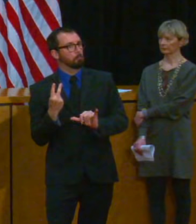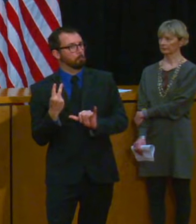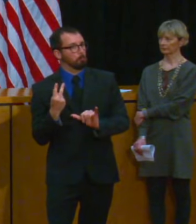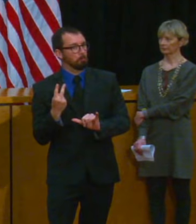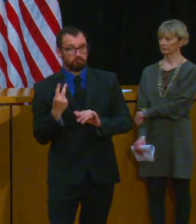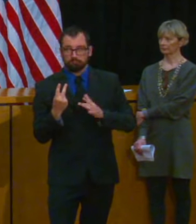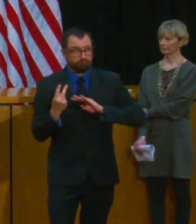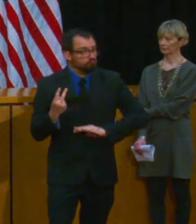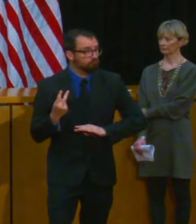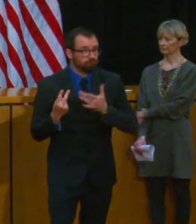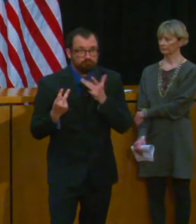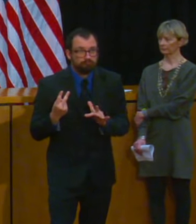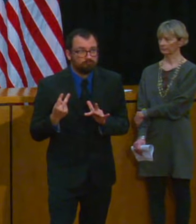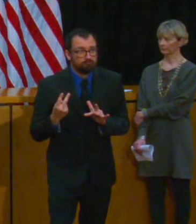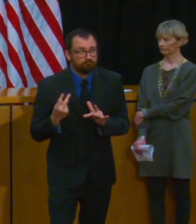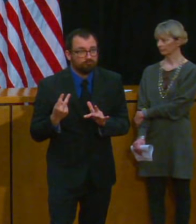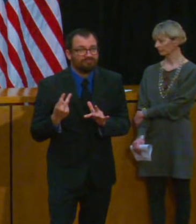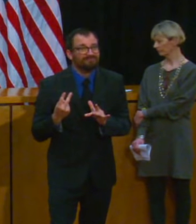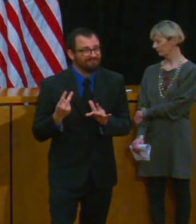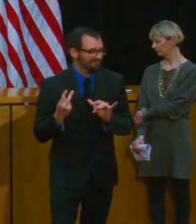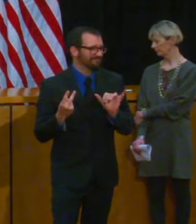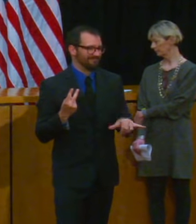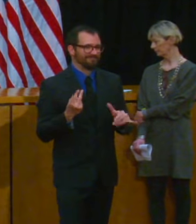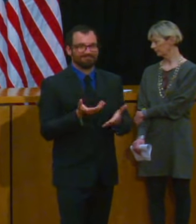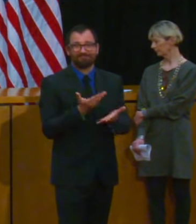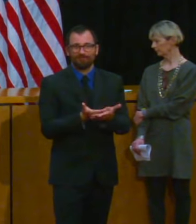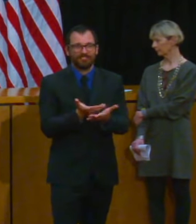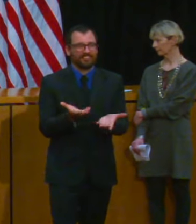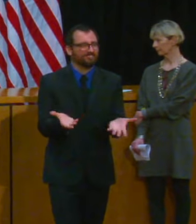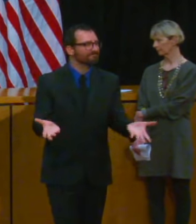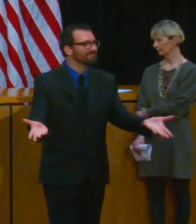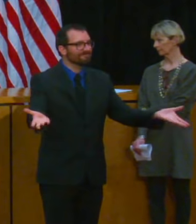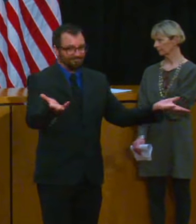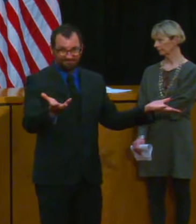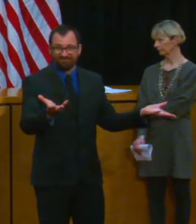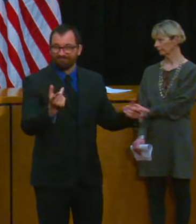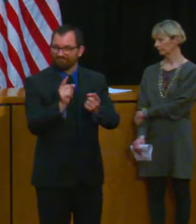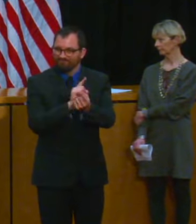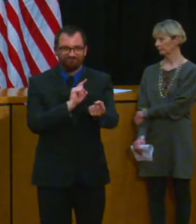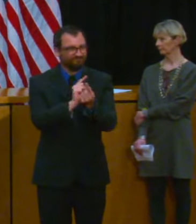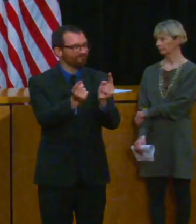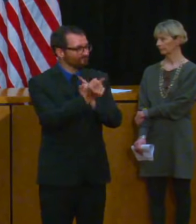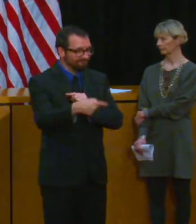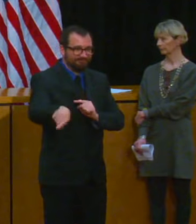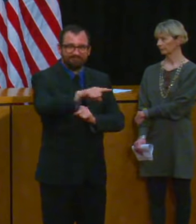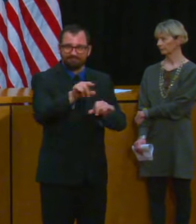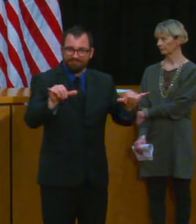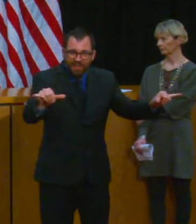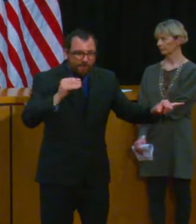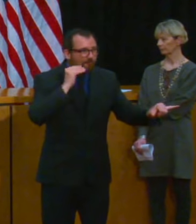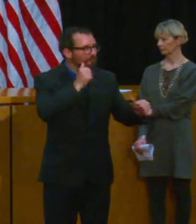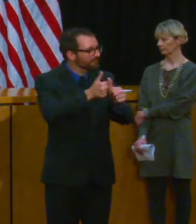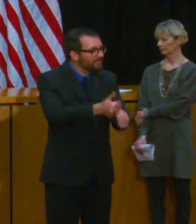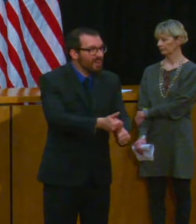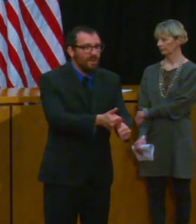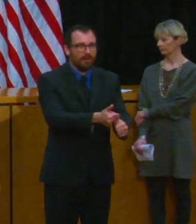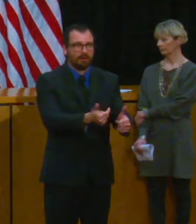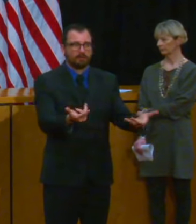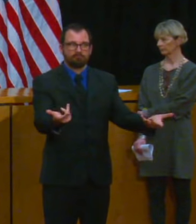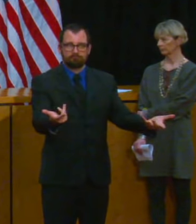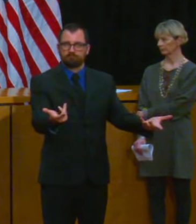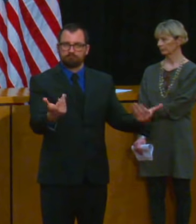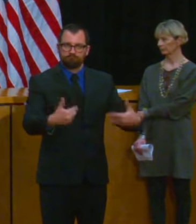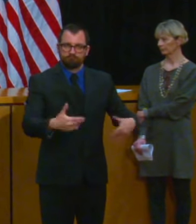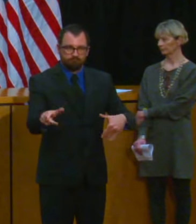home to separate to socially distance and to take seriously this idea that all of us have a role to play in